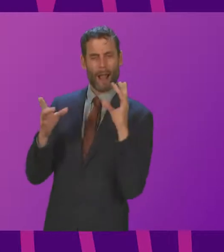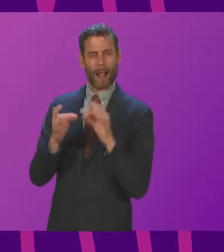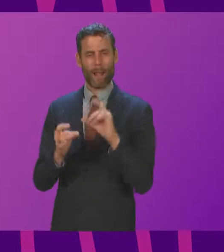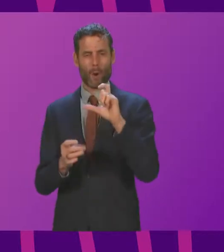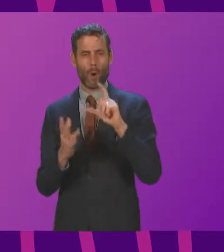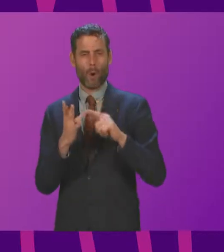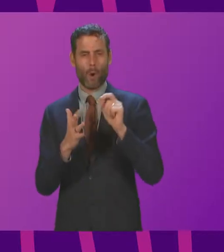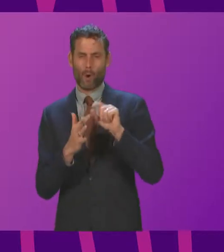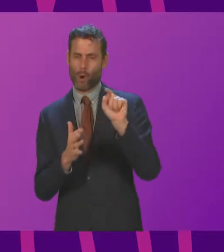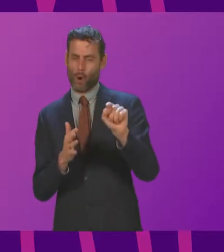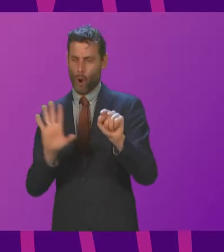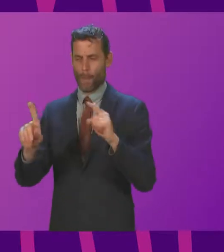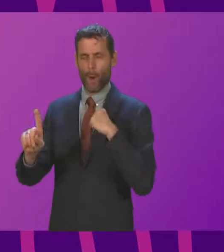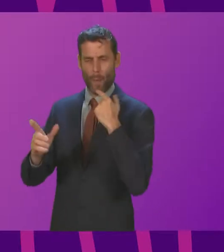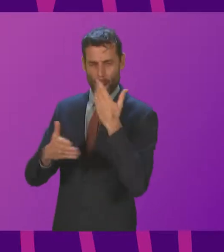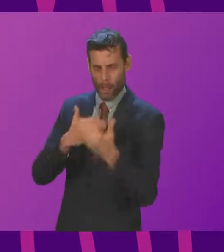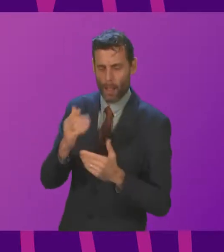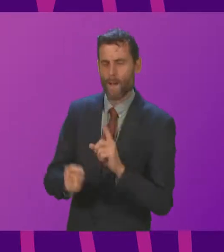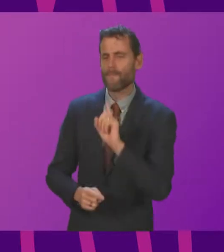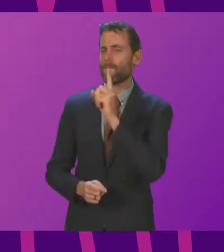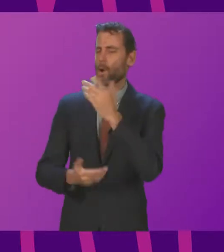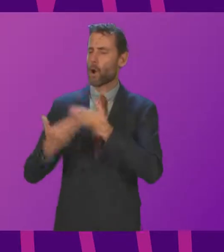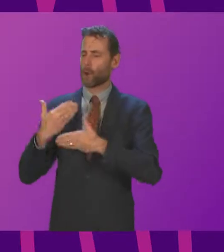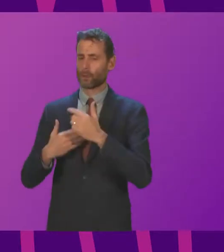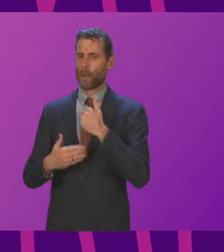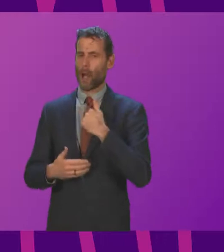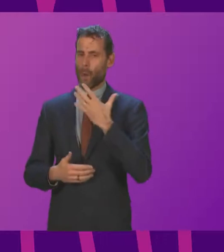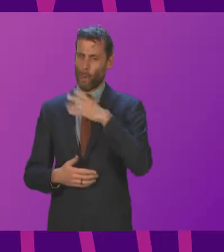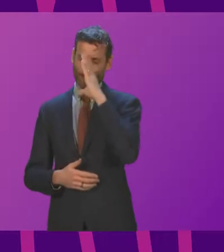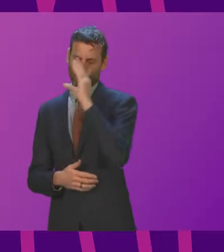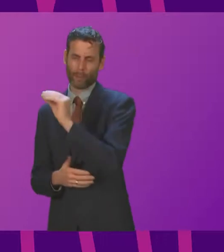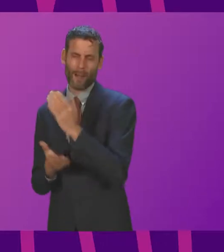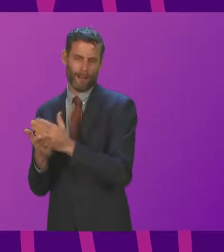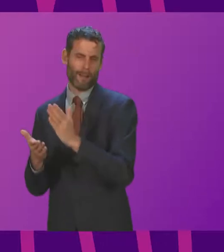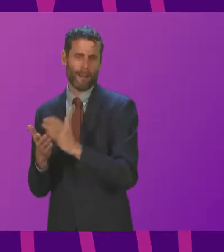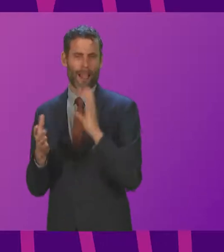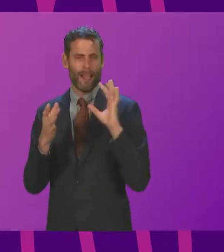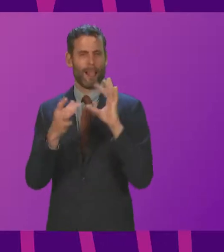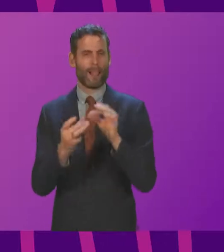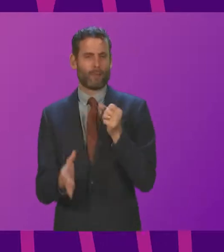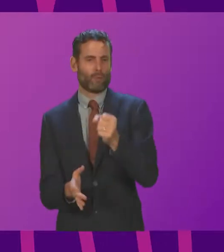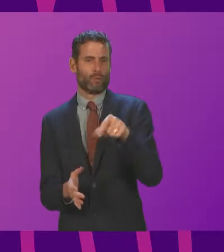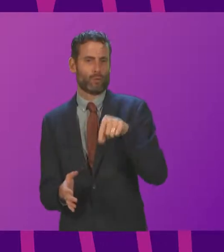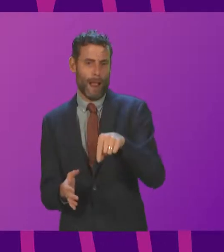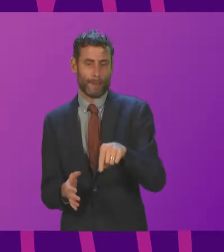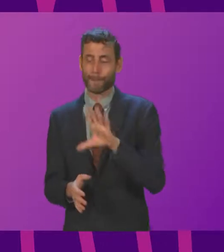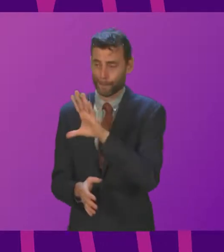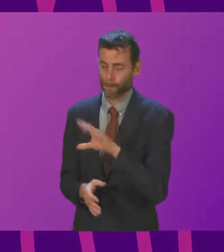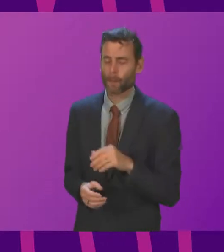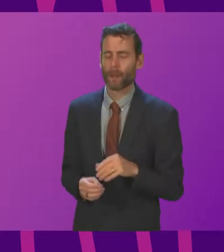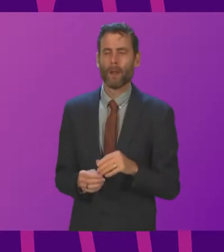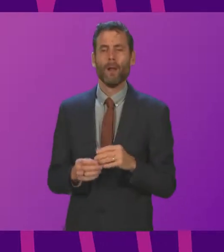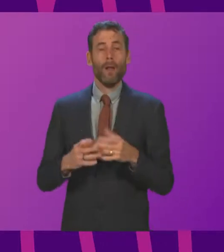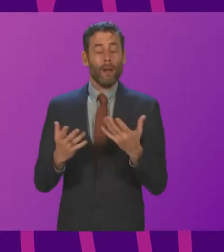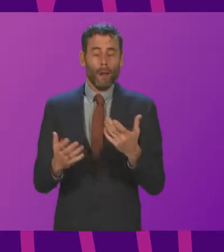COP more substantively, let me finish and conclude on the points relating to rail. In passing, though, it's worth